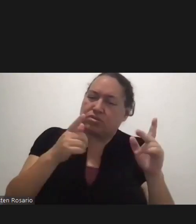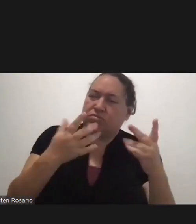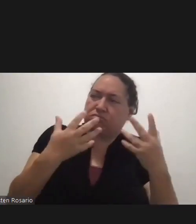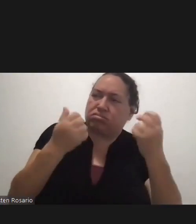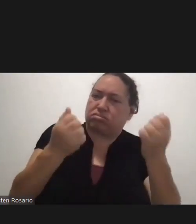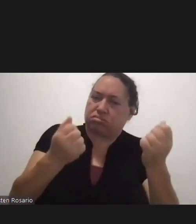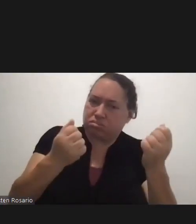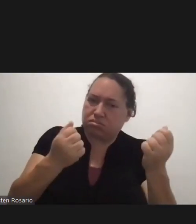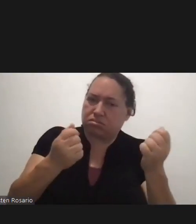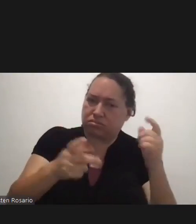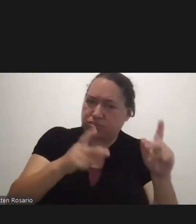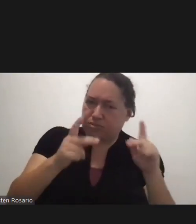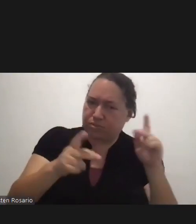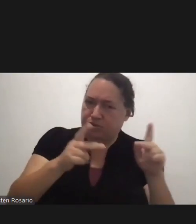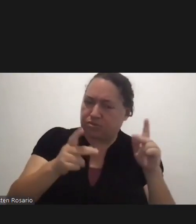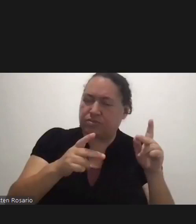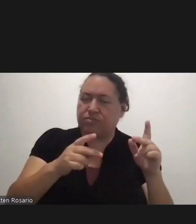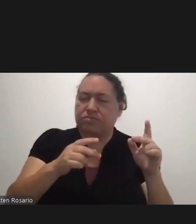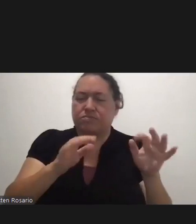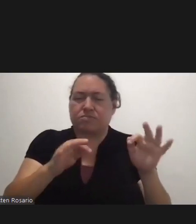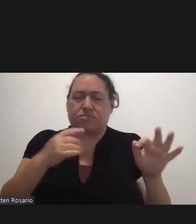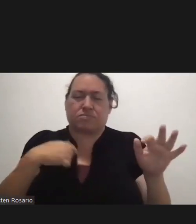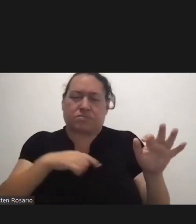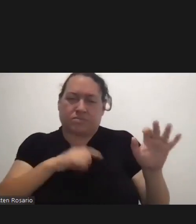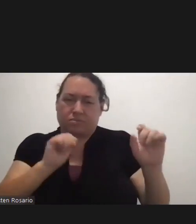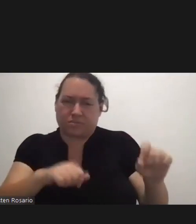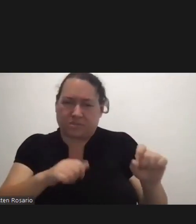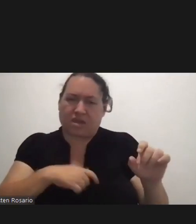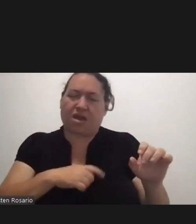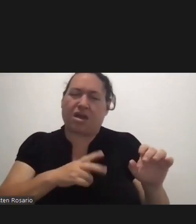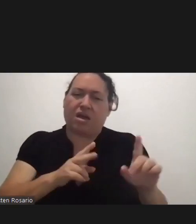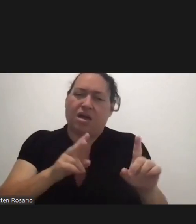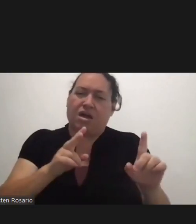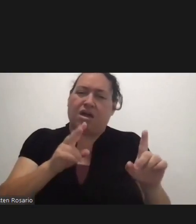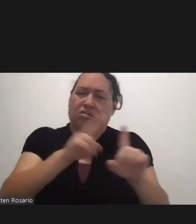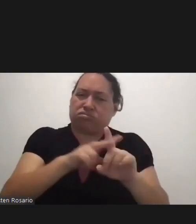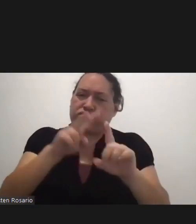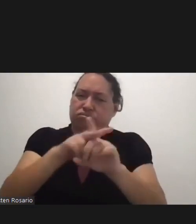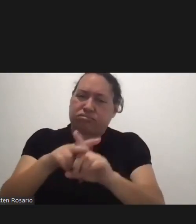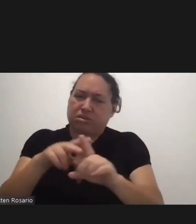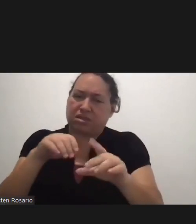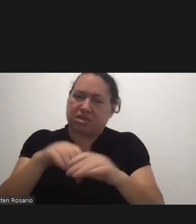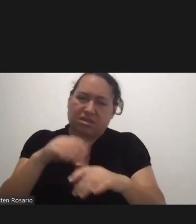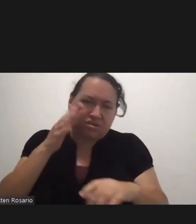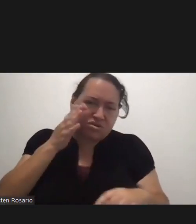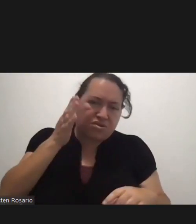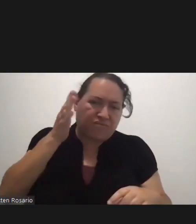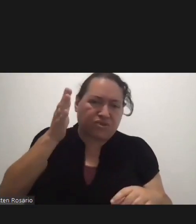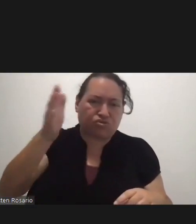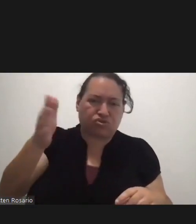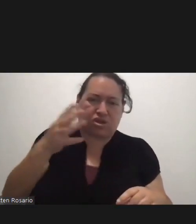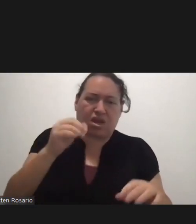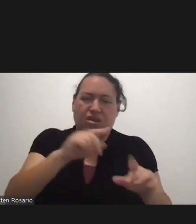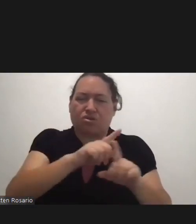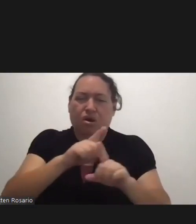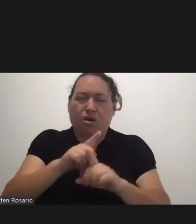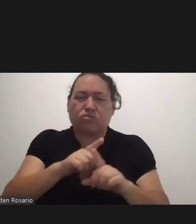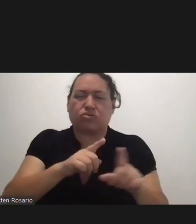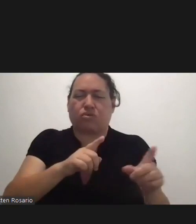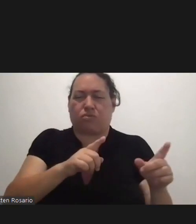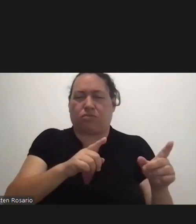Can Implement That In The Future So And And Even At